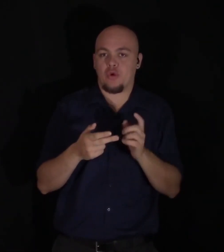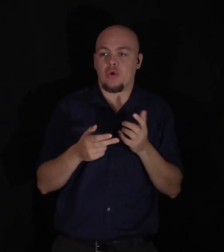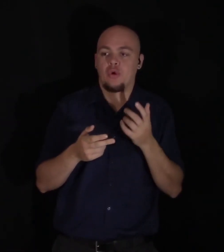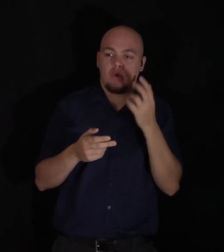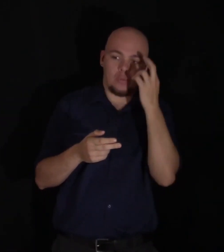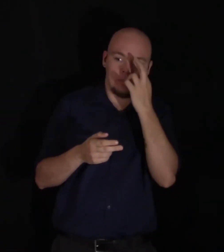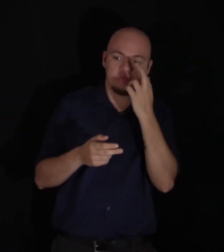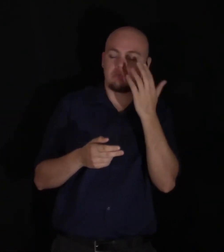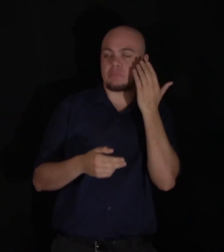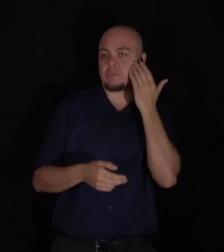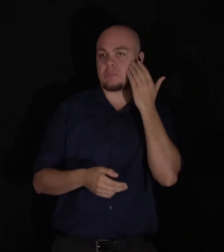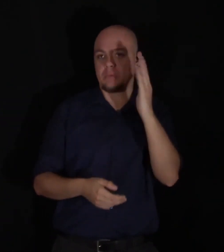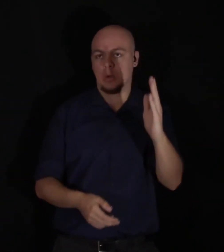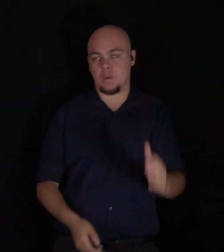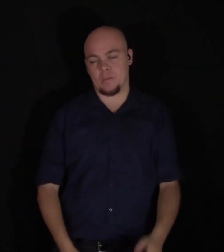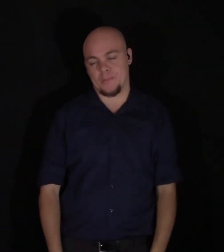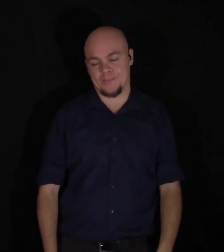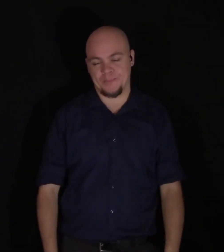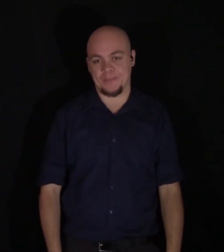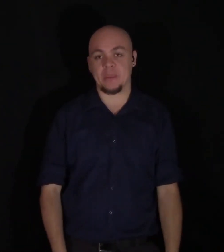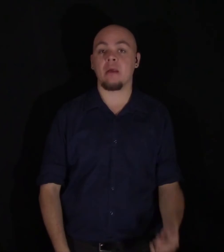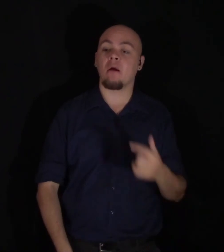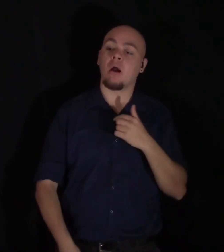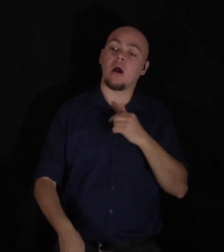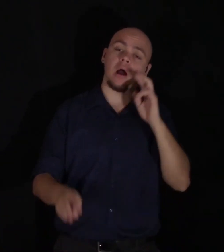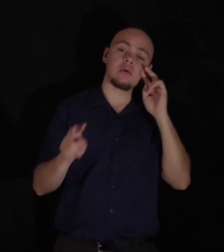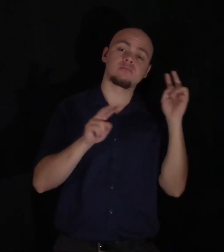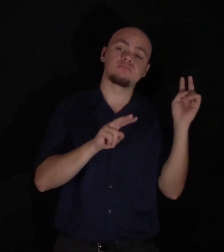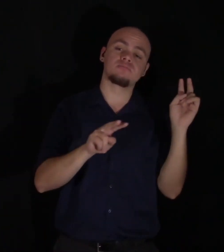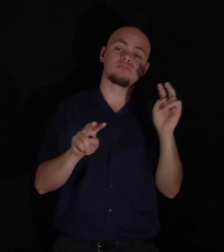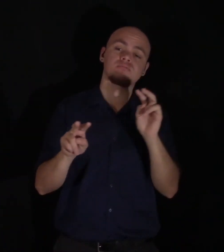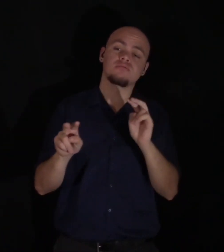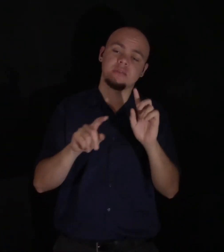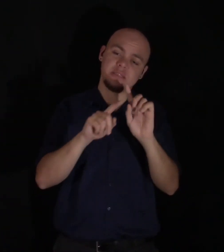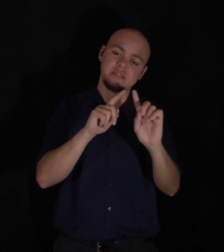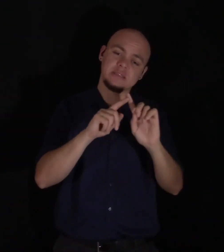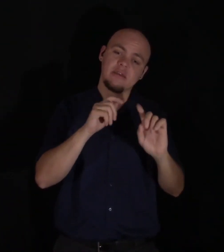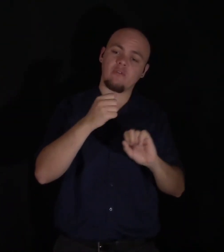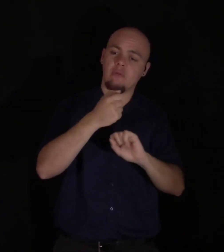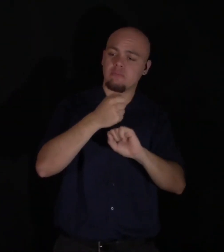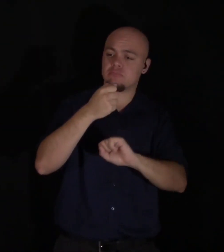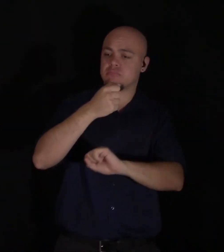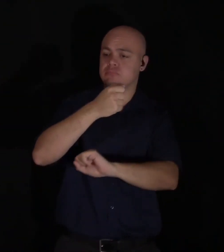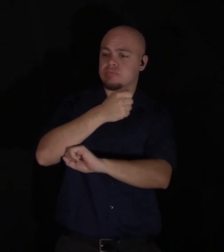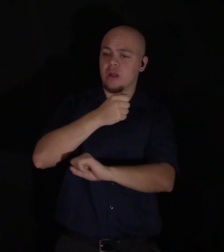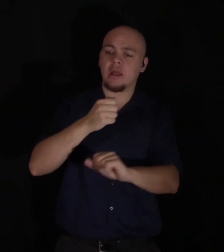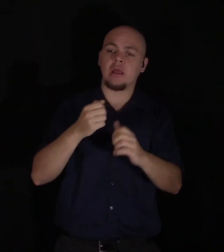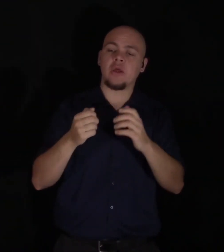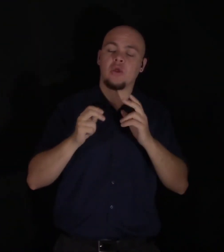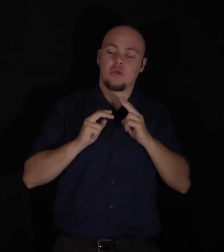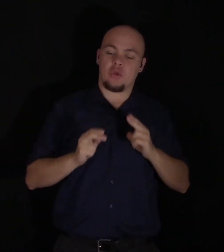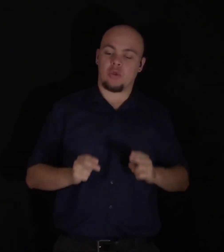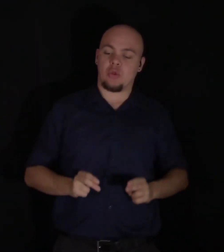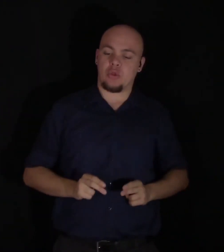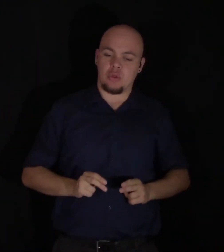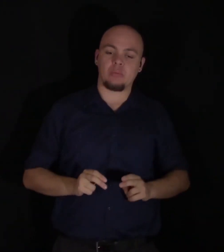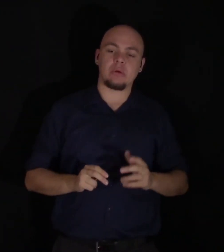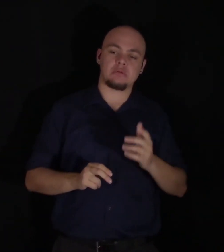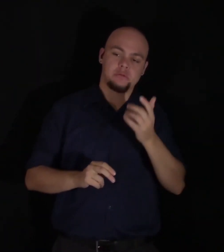I had gazed upon the fortifications and impediments that seemed to keep human beings from entering the citadel of nature,